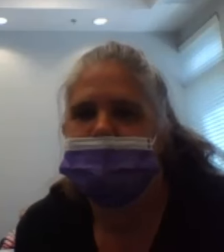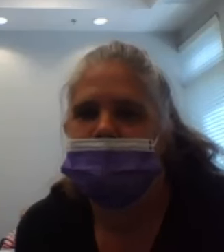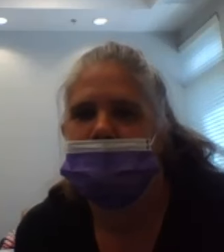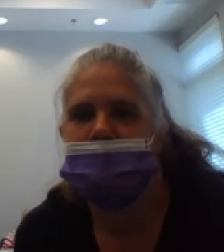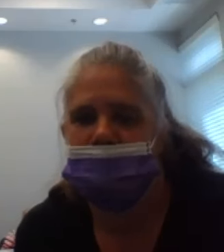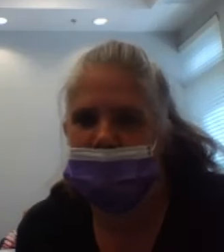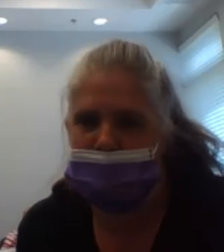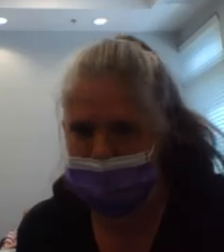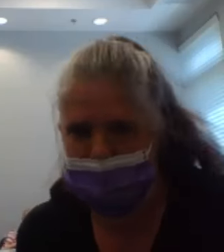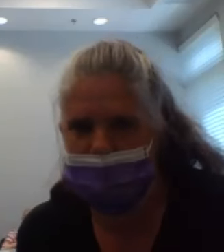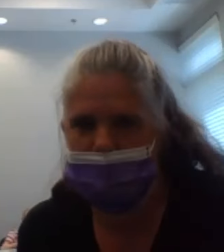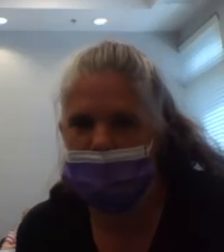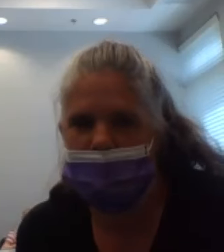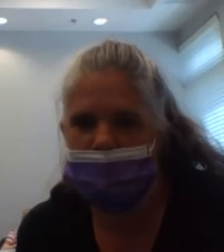We could do a side stretch.